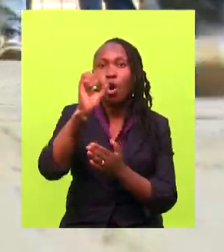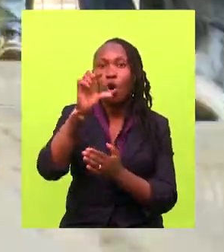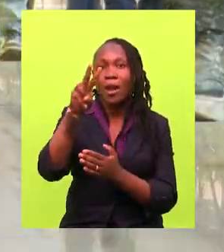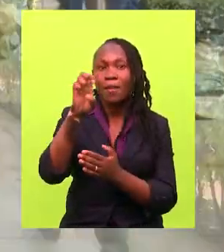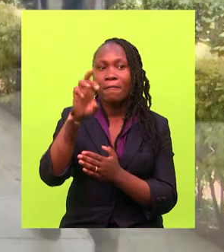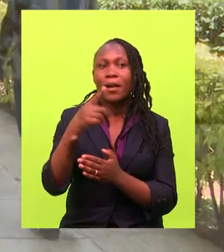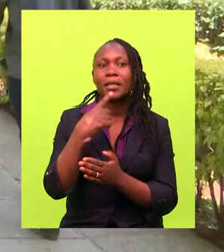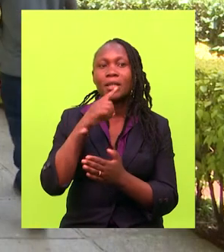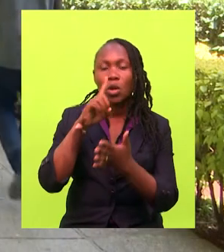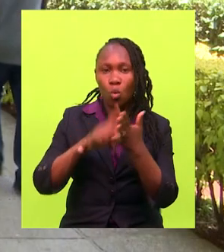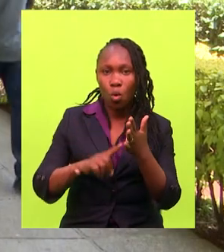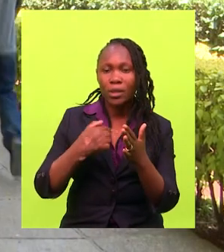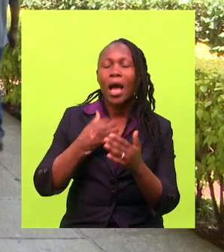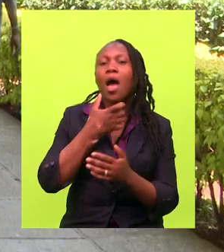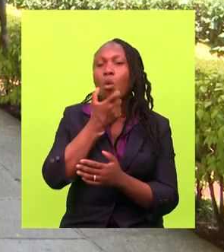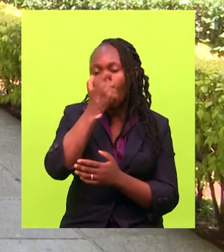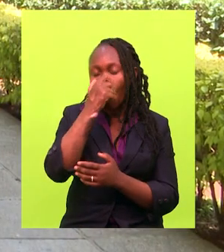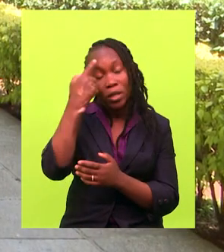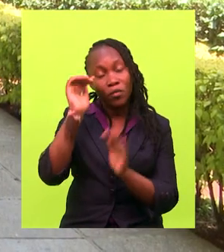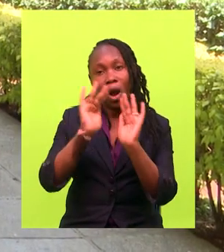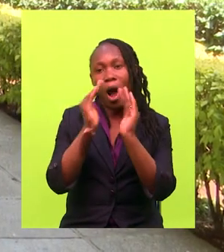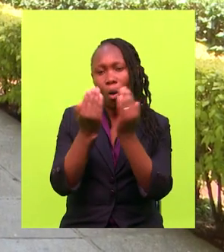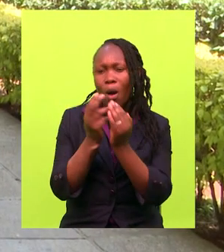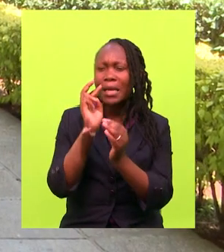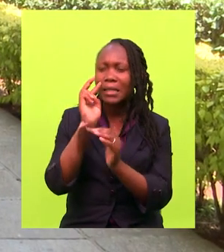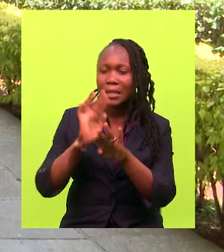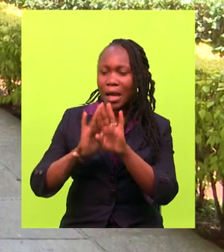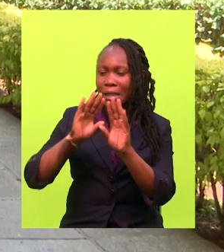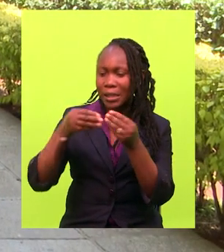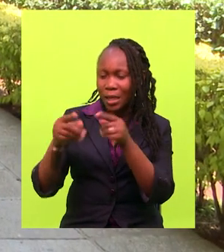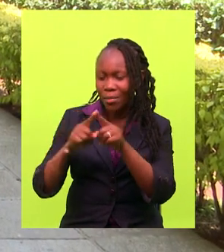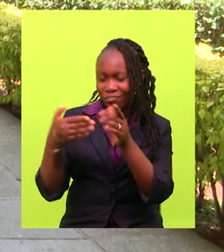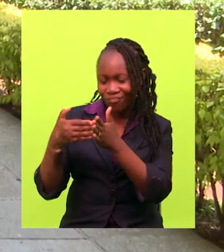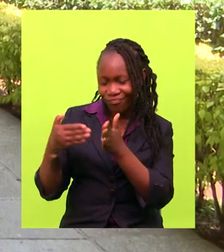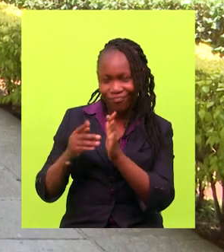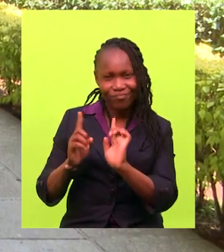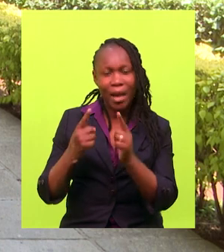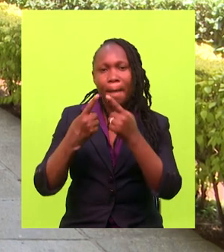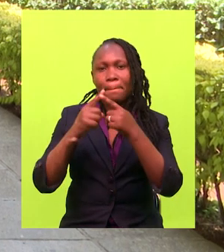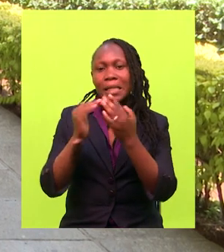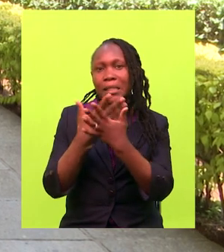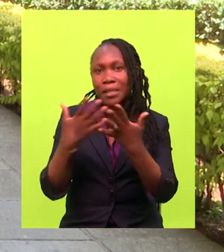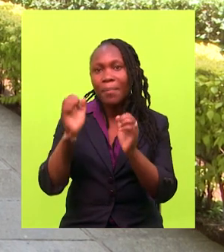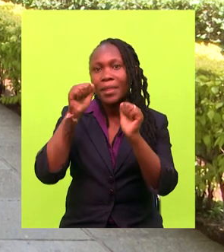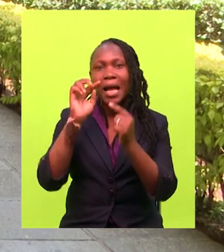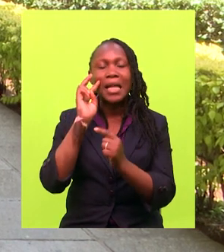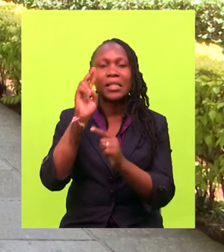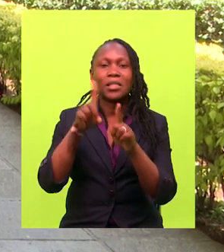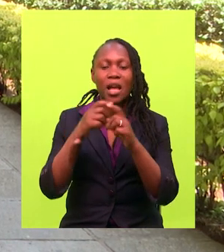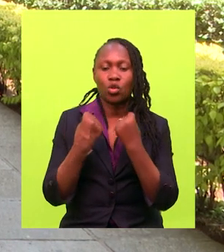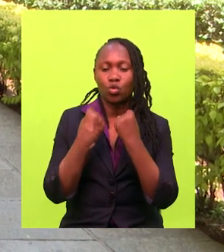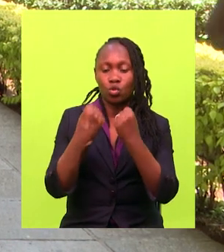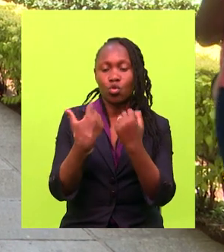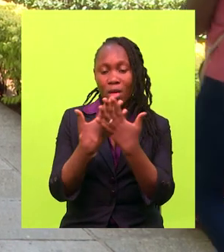Saxon said, I wish for a world that views disability, not as a hindrance, but as unique attributes that can be seen as